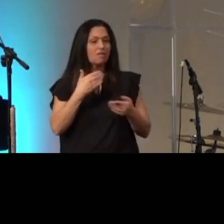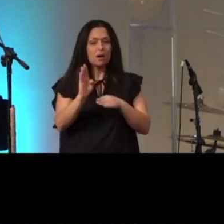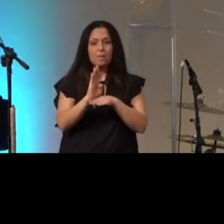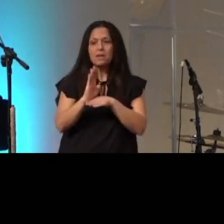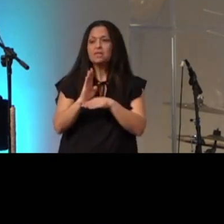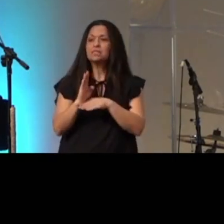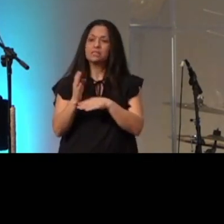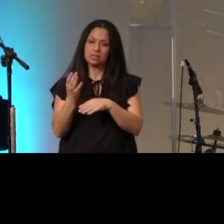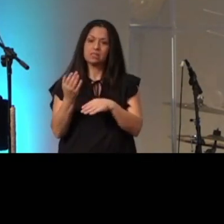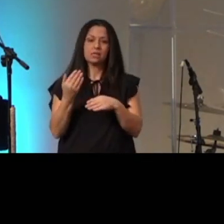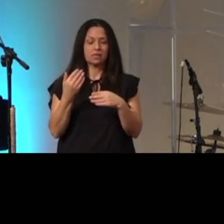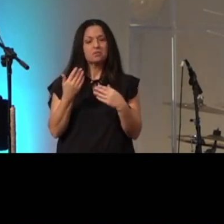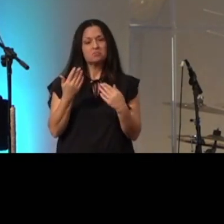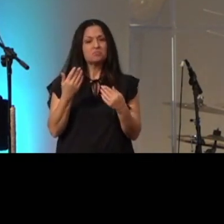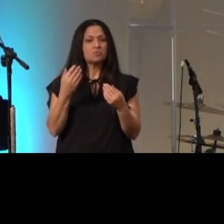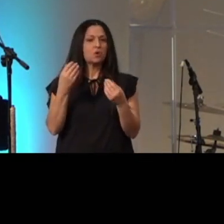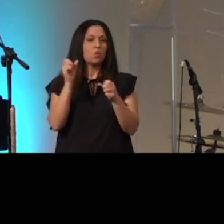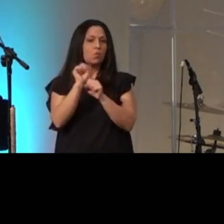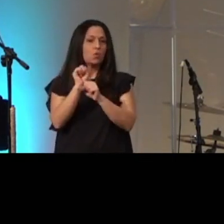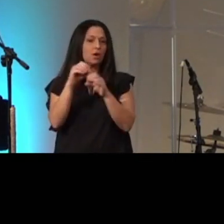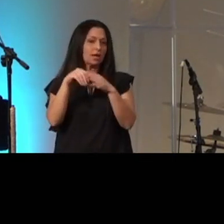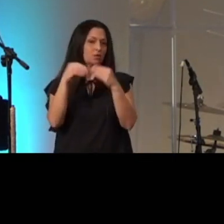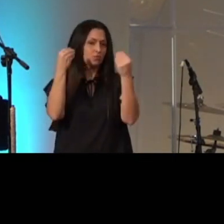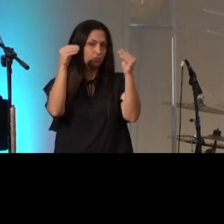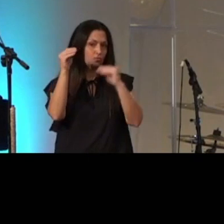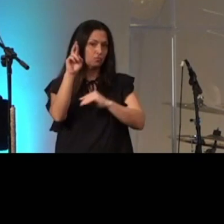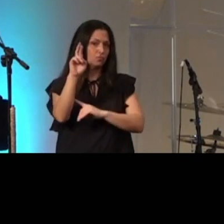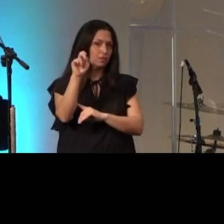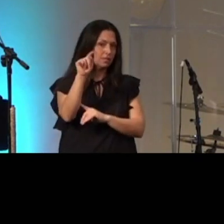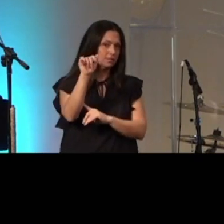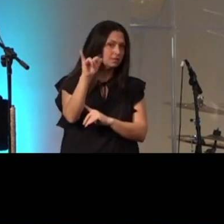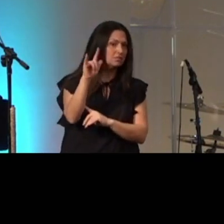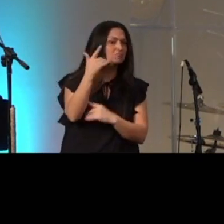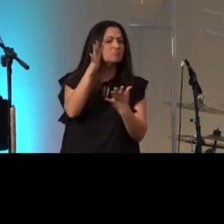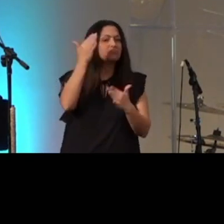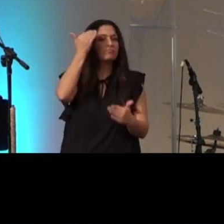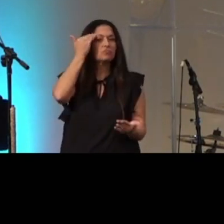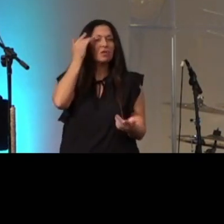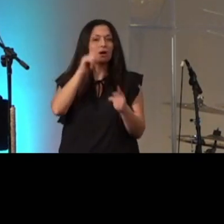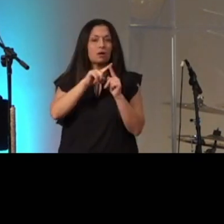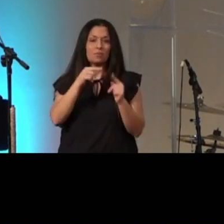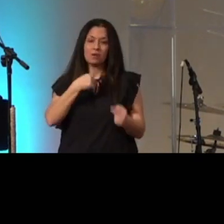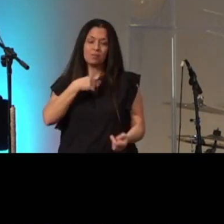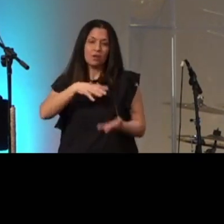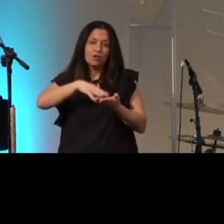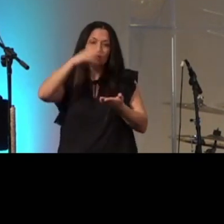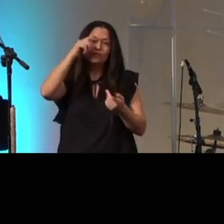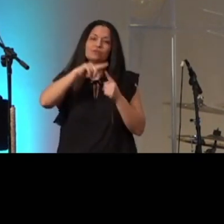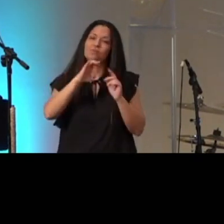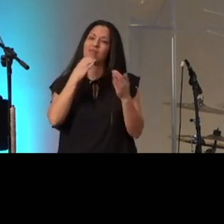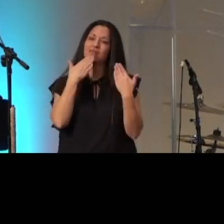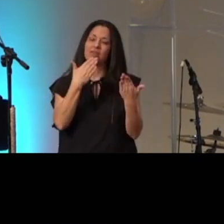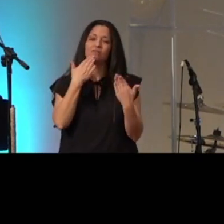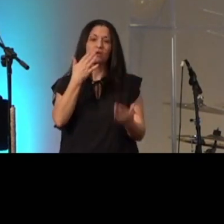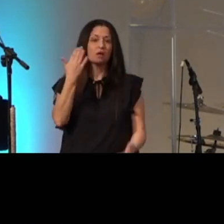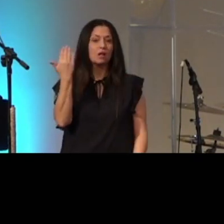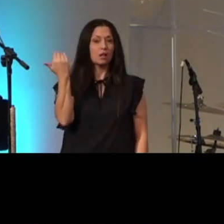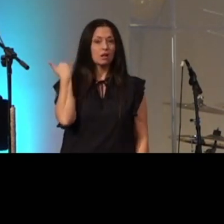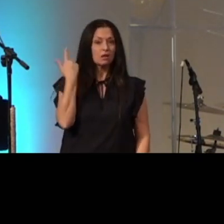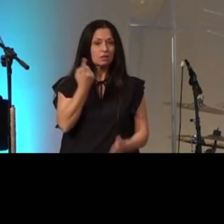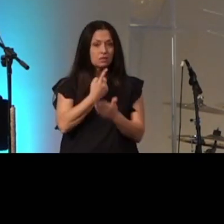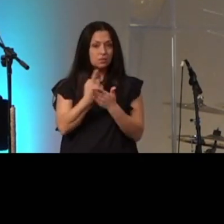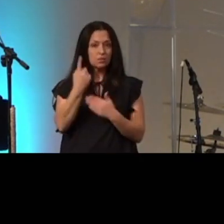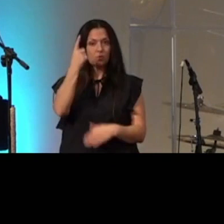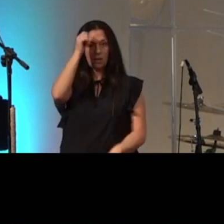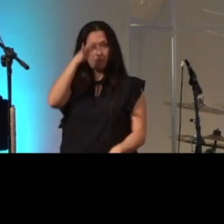retail so you know this but I'm learning I'm learning to be thankful for this last week a guy sent me a